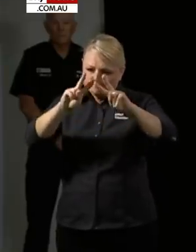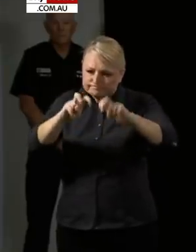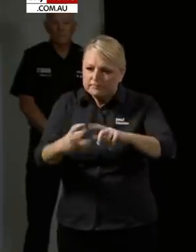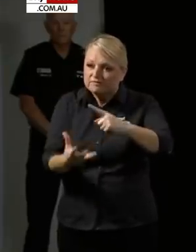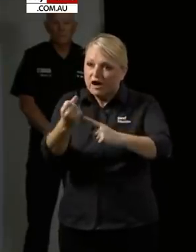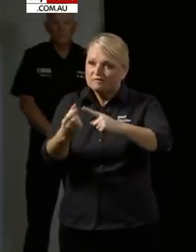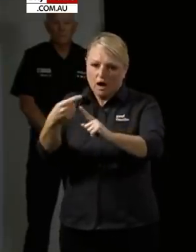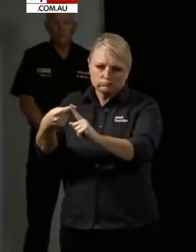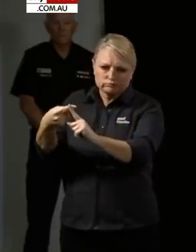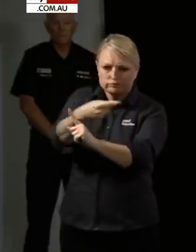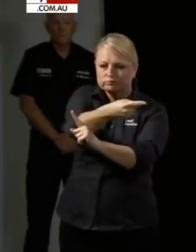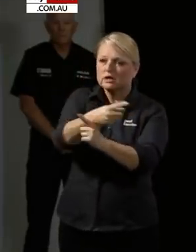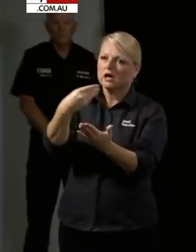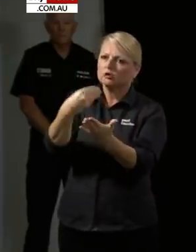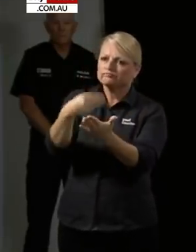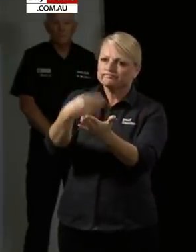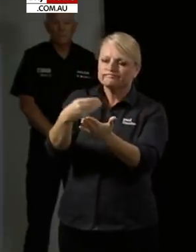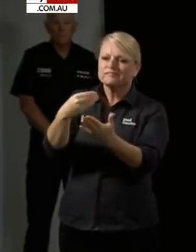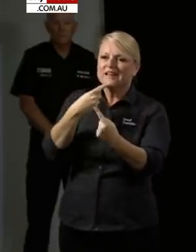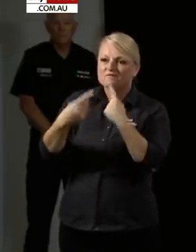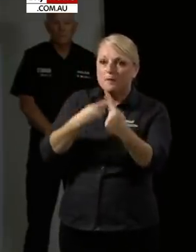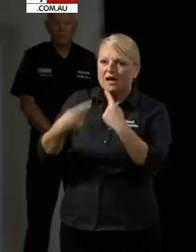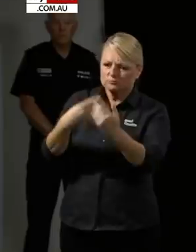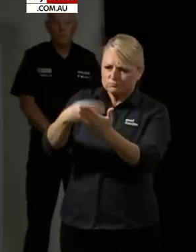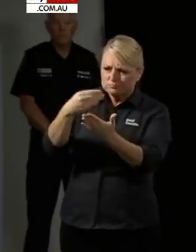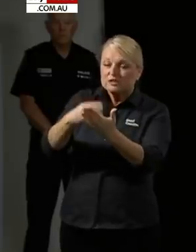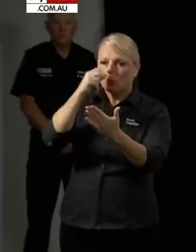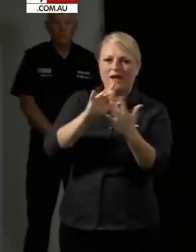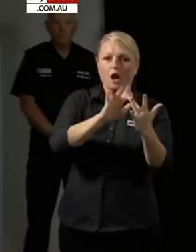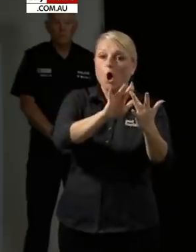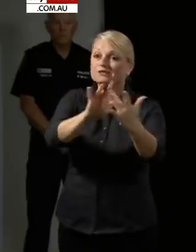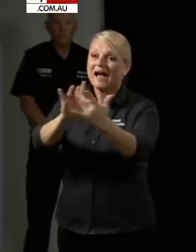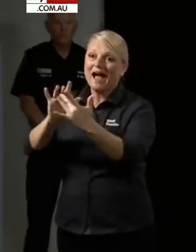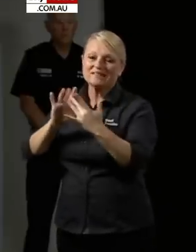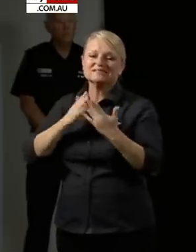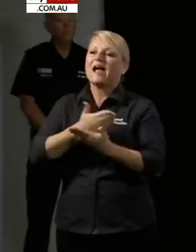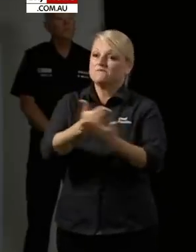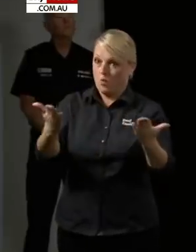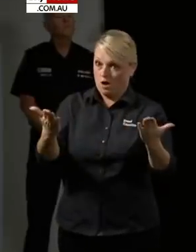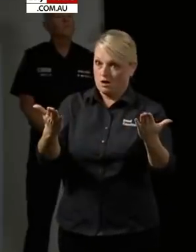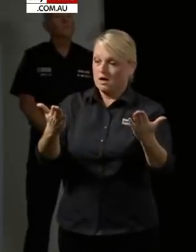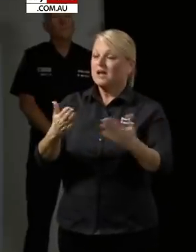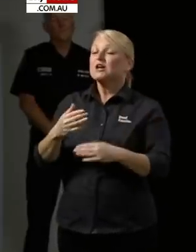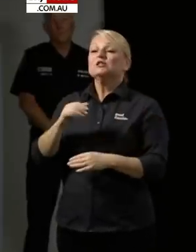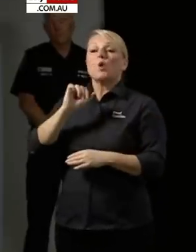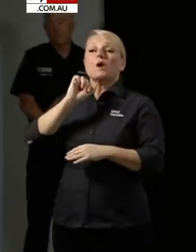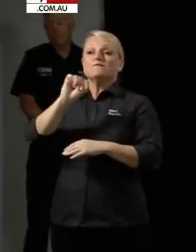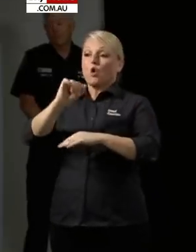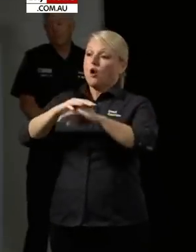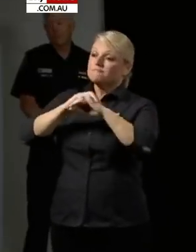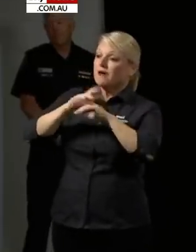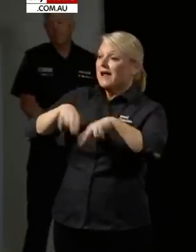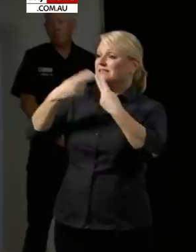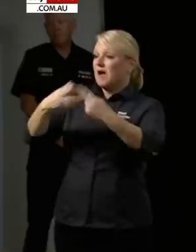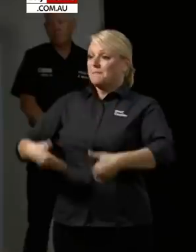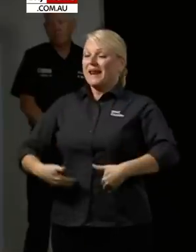investigation we really need to make sure all of those people are aware. So if you have people and friends and family living in Woodville get hold of them